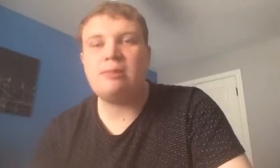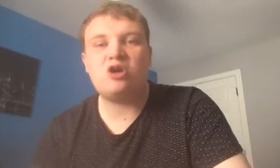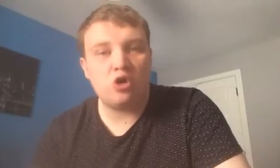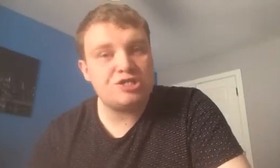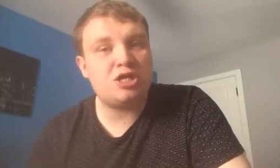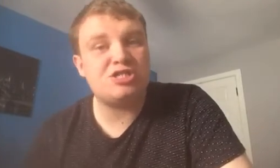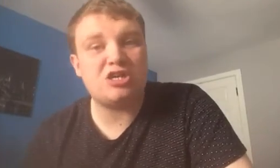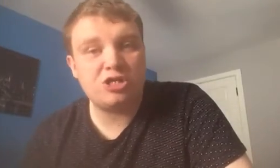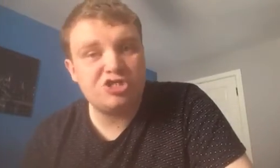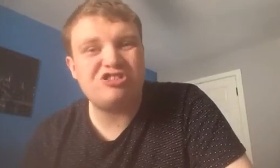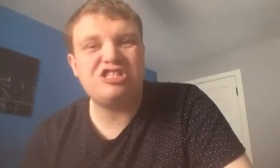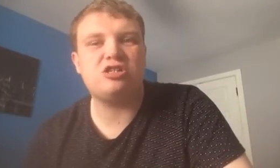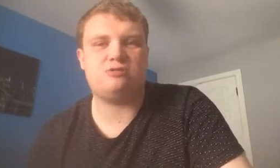probably cost us a good striker.